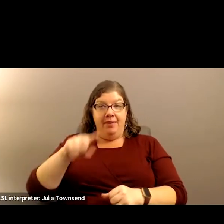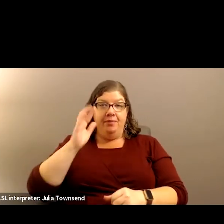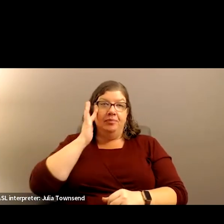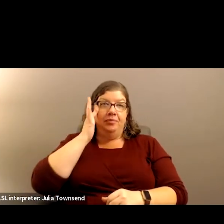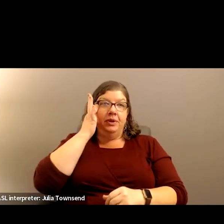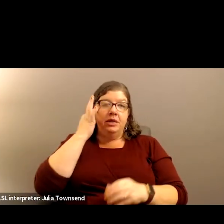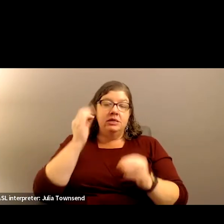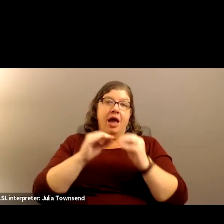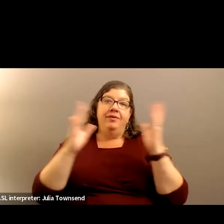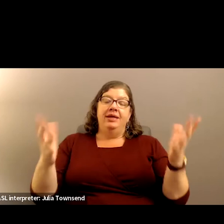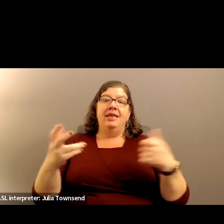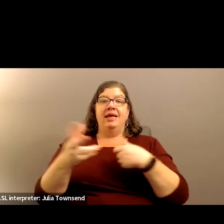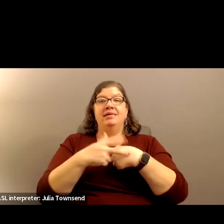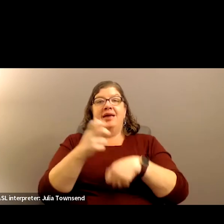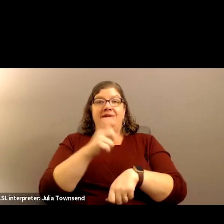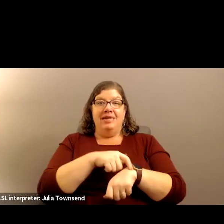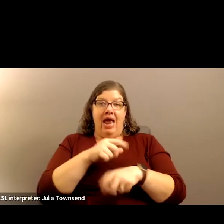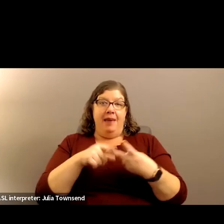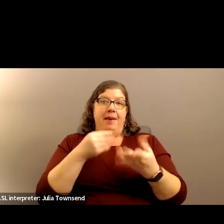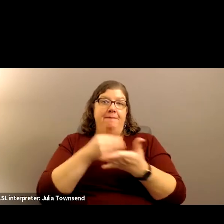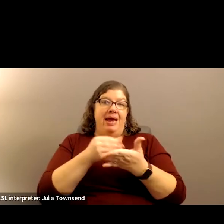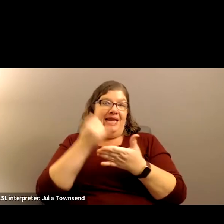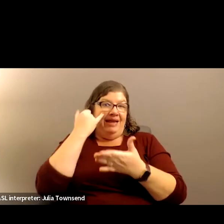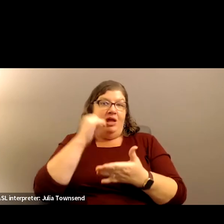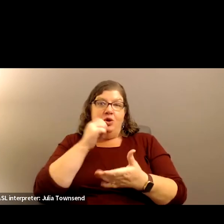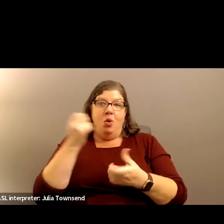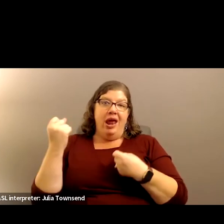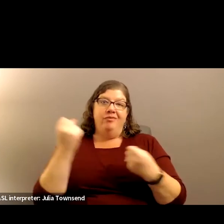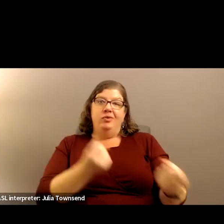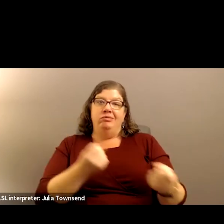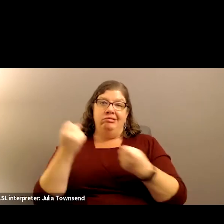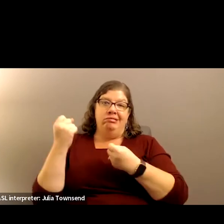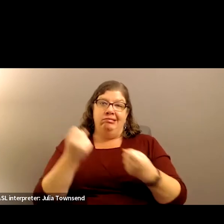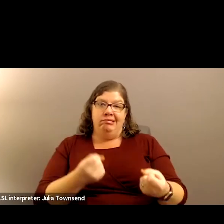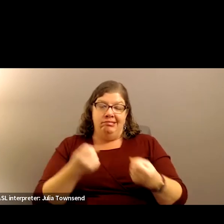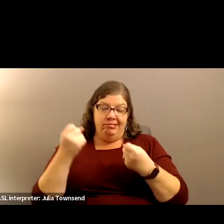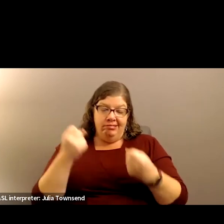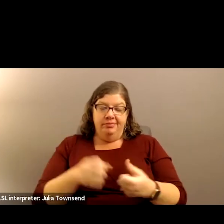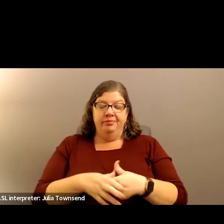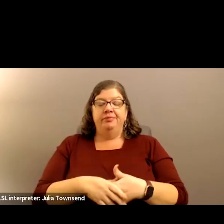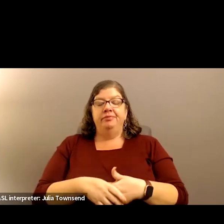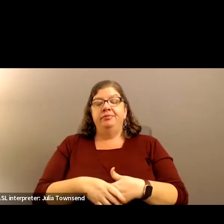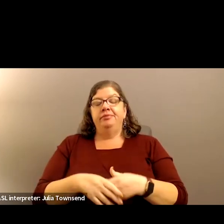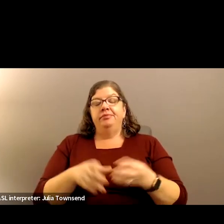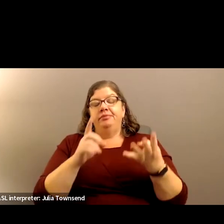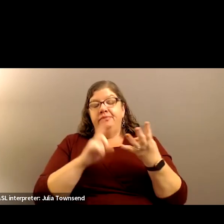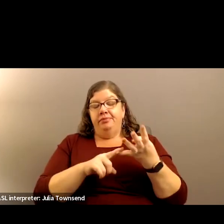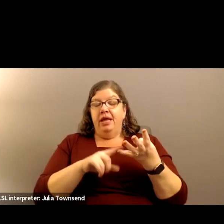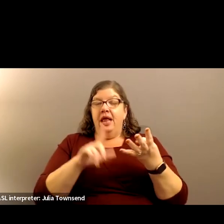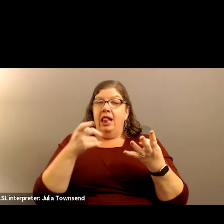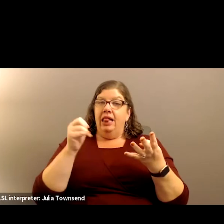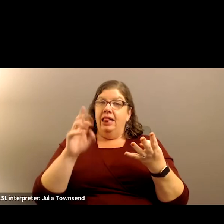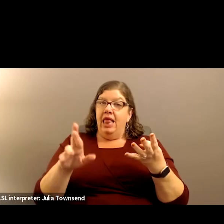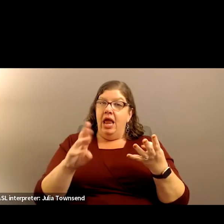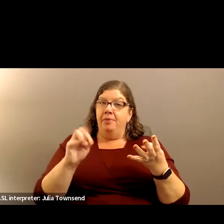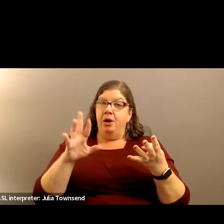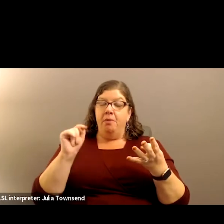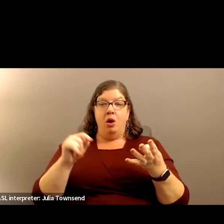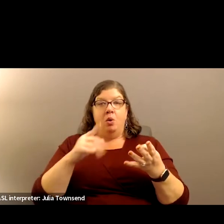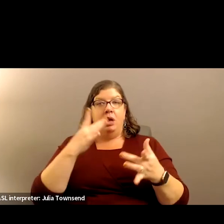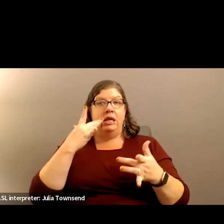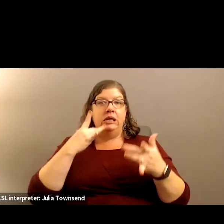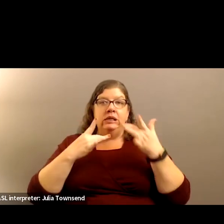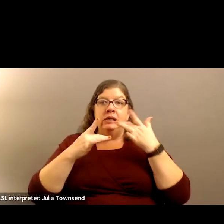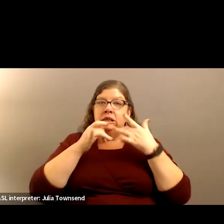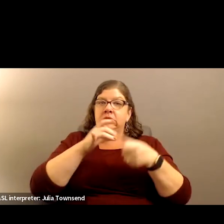obviously save time and money from not having to commute. The labor market has been extremely in an extremely short supply, as